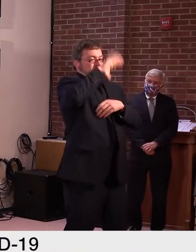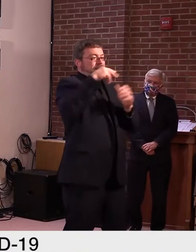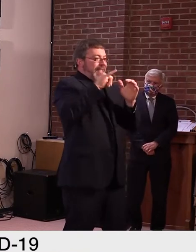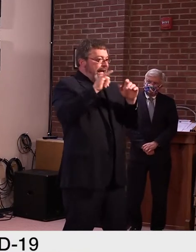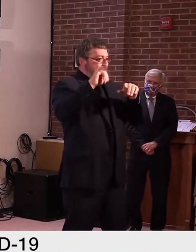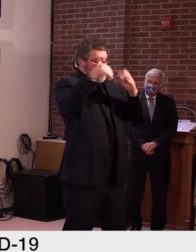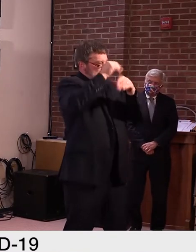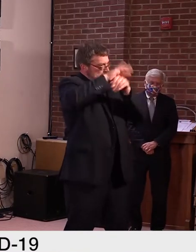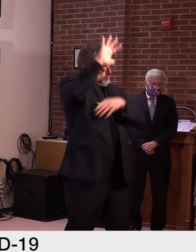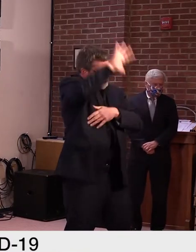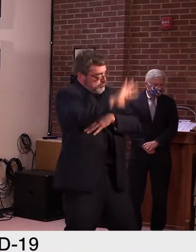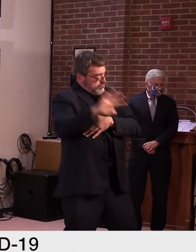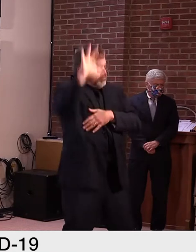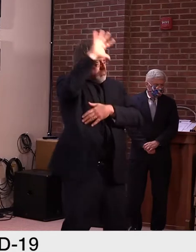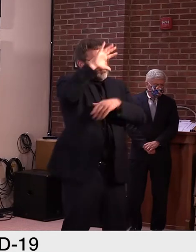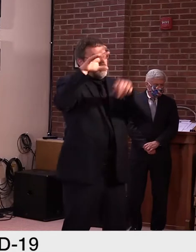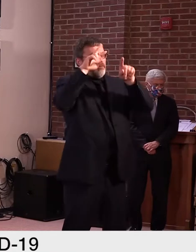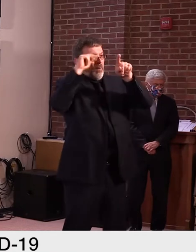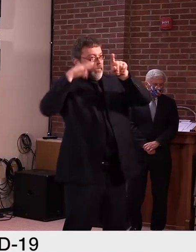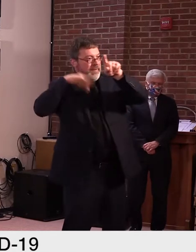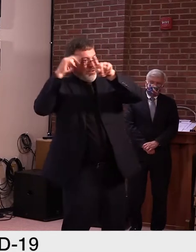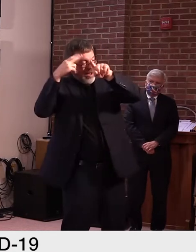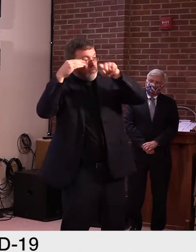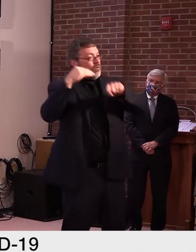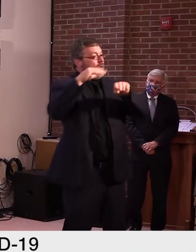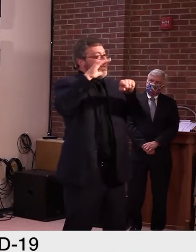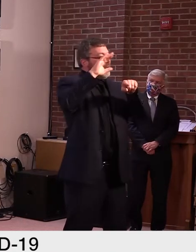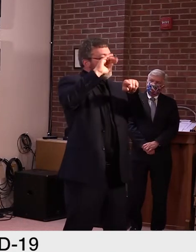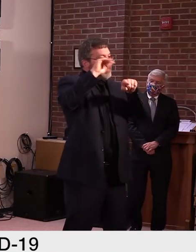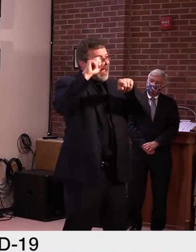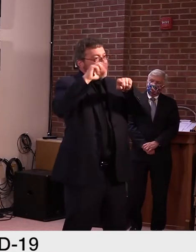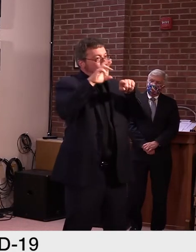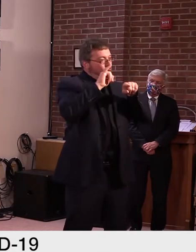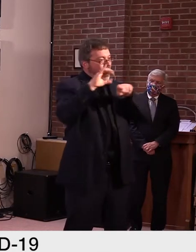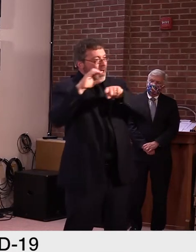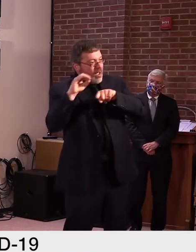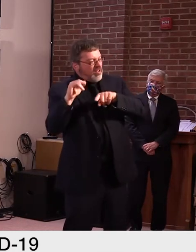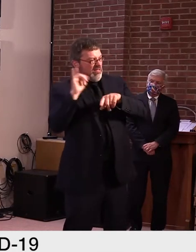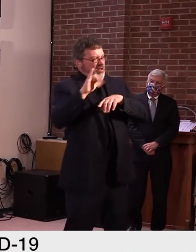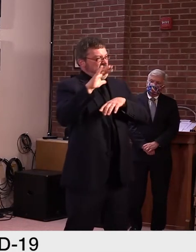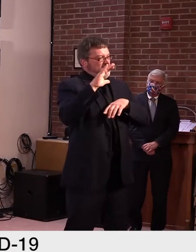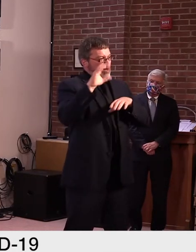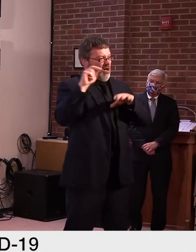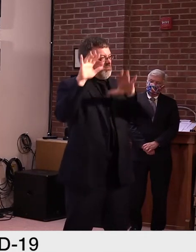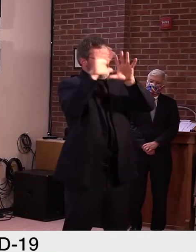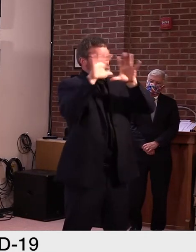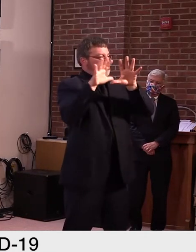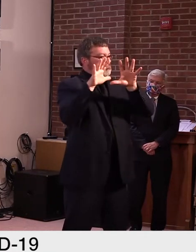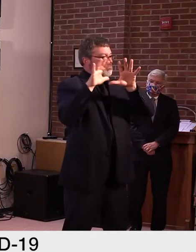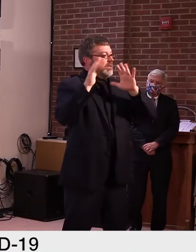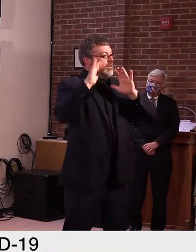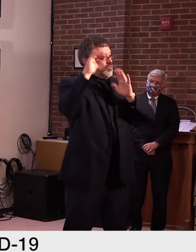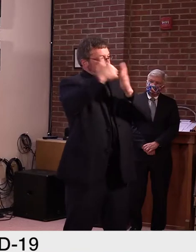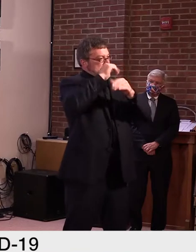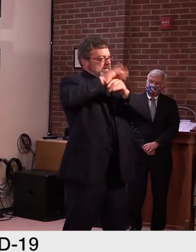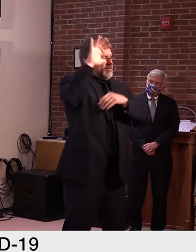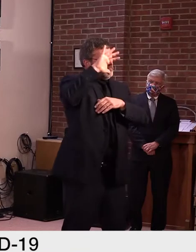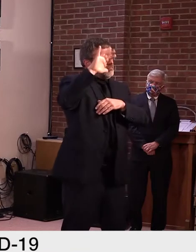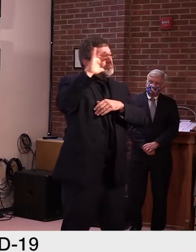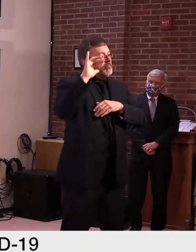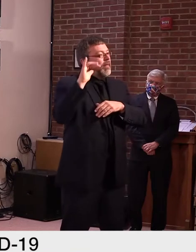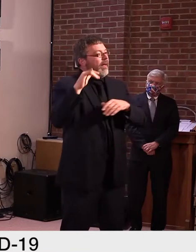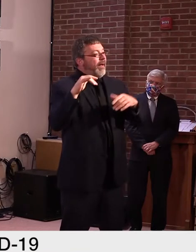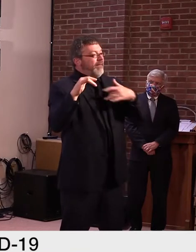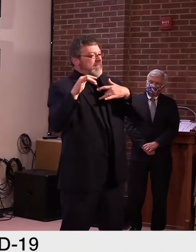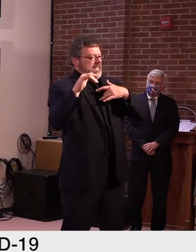the individual states and also Quebec, we do see that there are cases tied to higher ed reopening. There are cases tied to